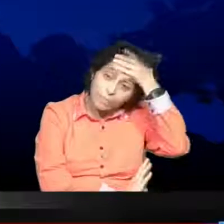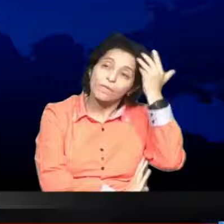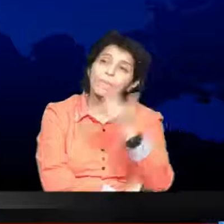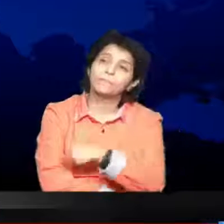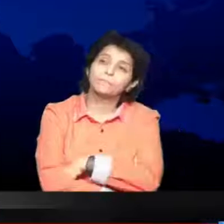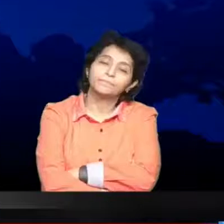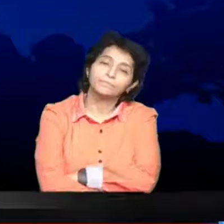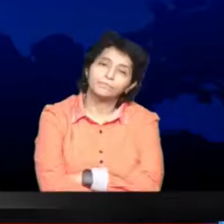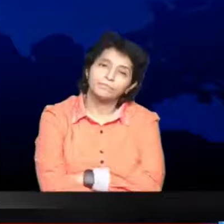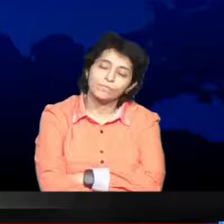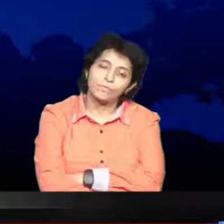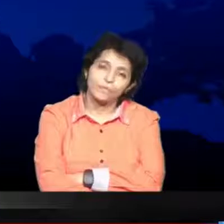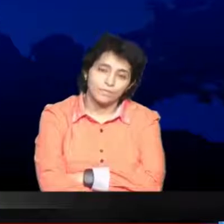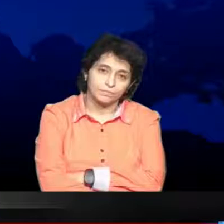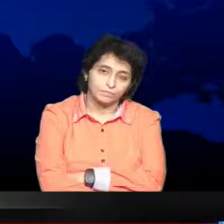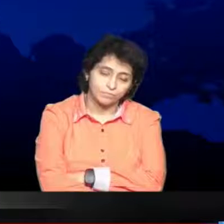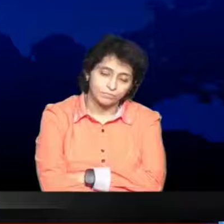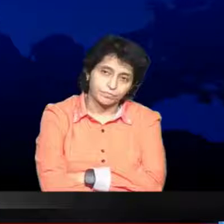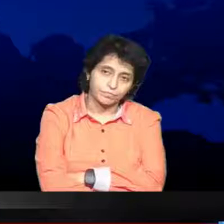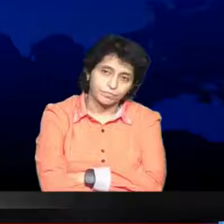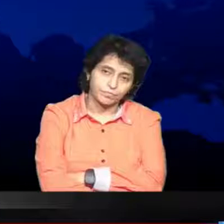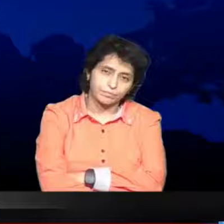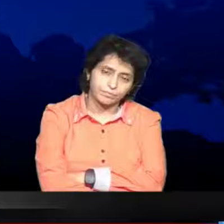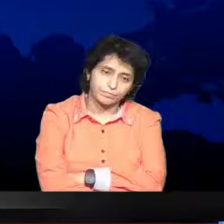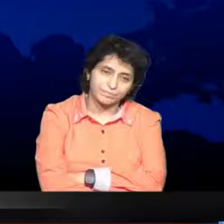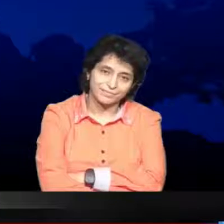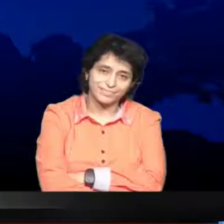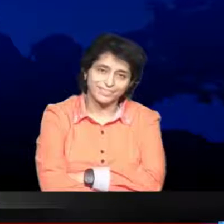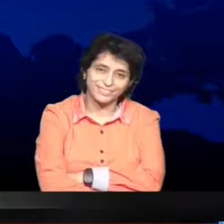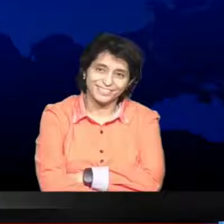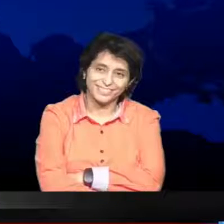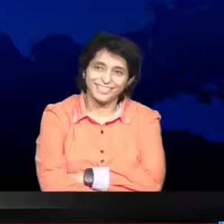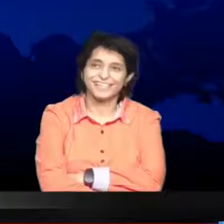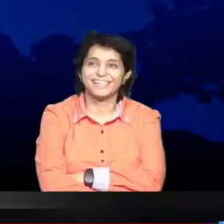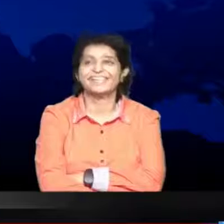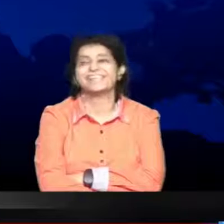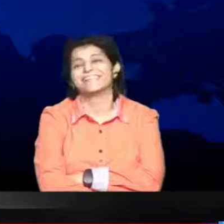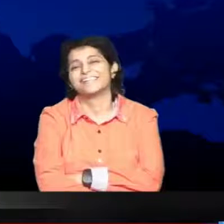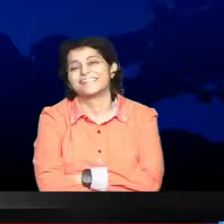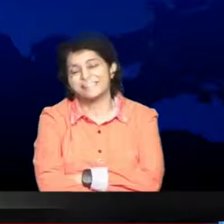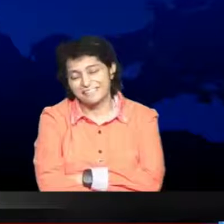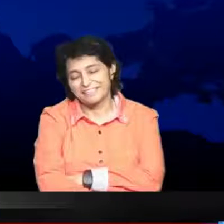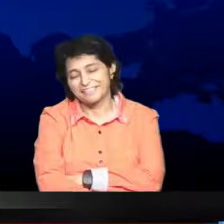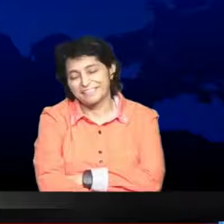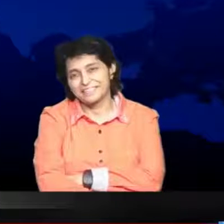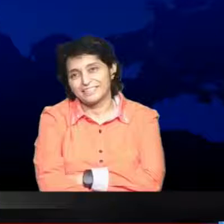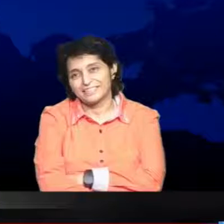But I think that the BK is the parking. The BK is being in parking. So, if